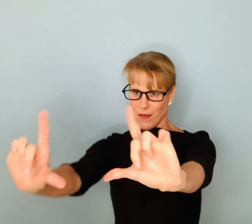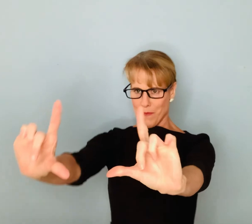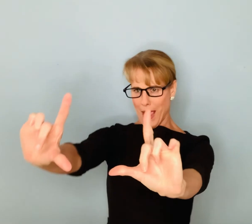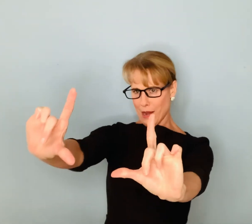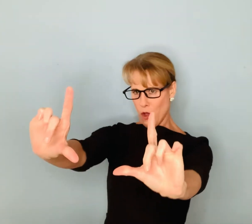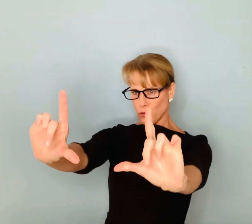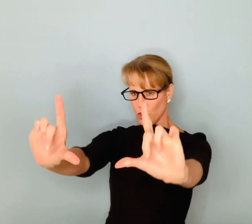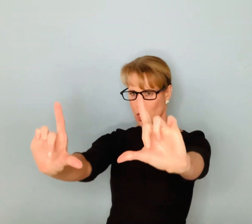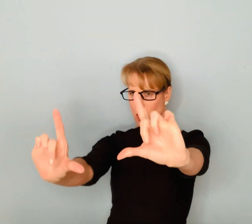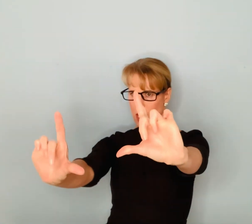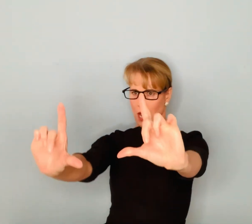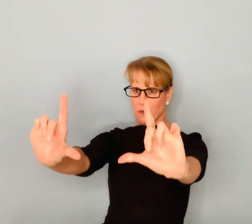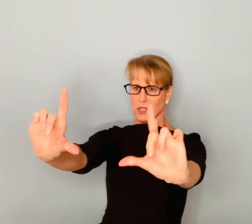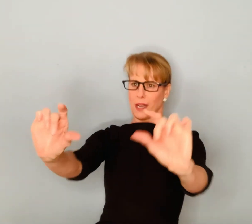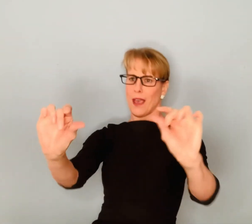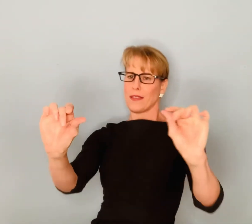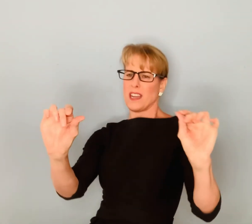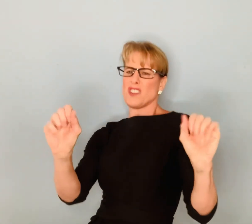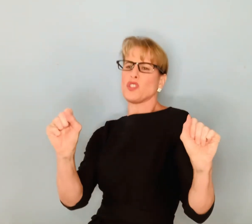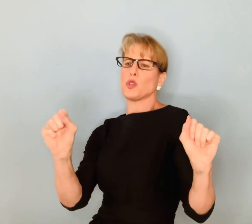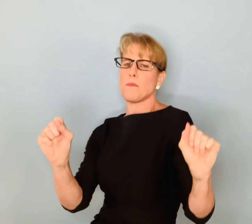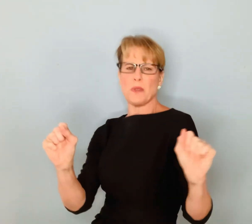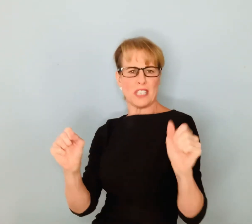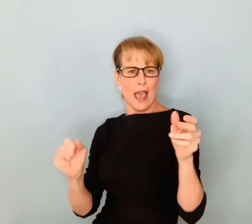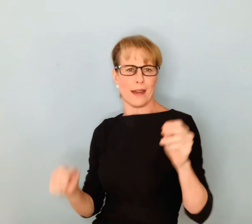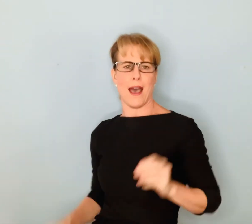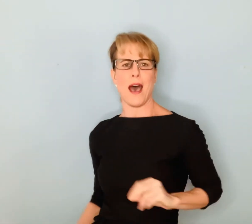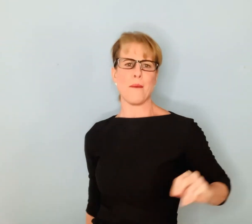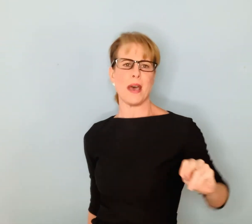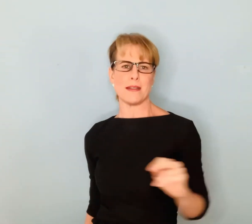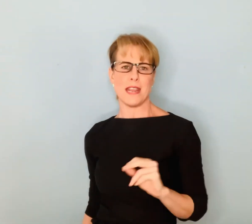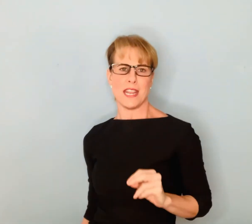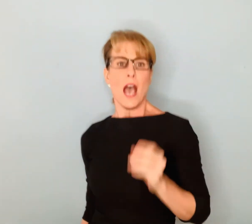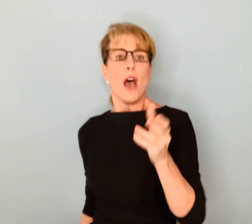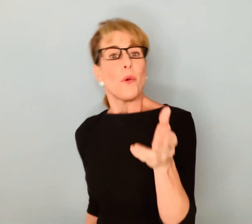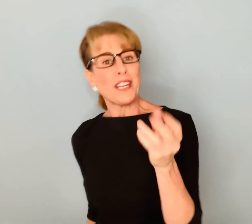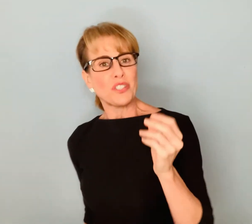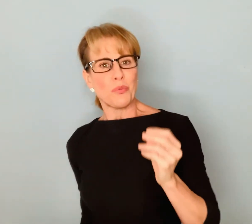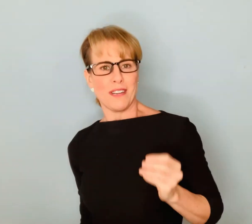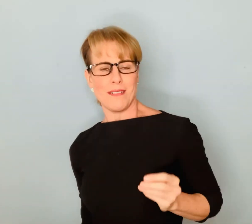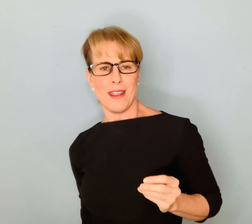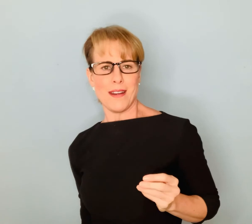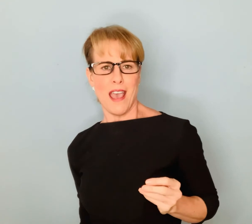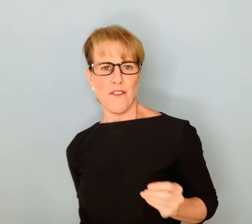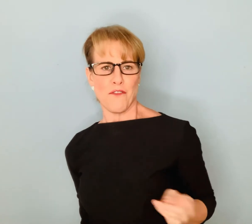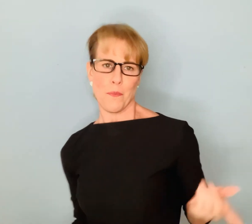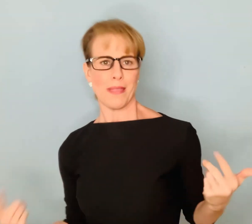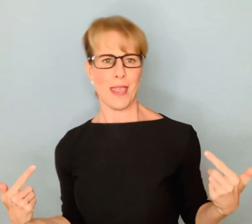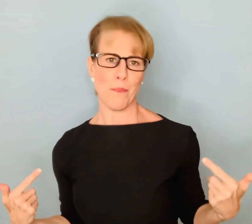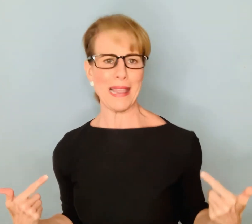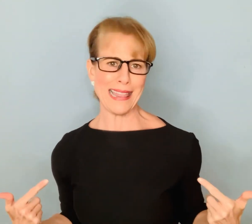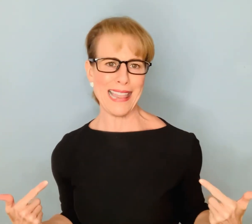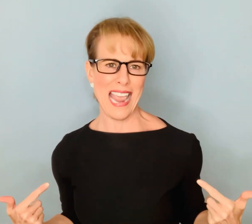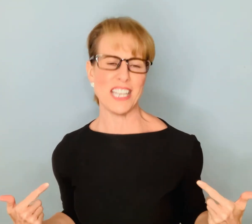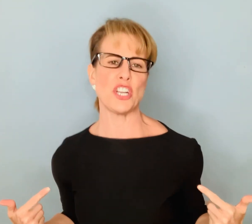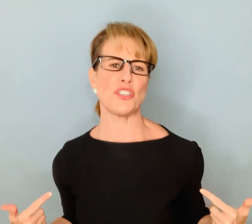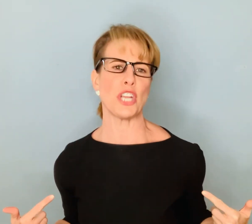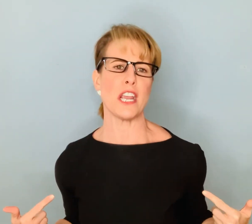the melody come together in tripletide harmony, when it's written in F, but they play it in D.